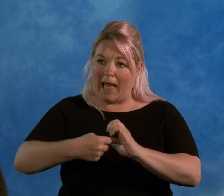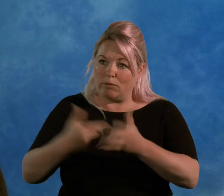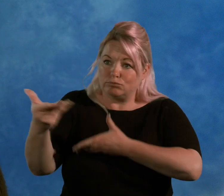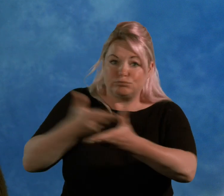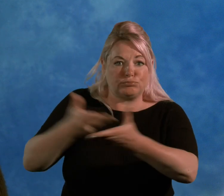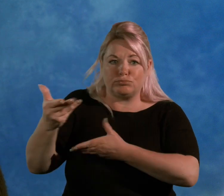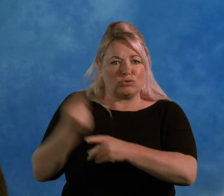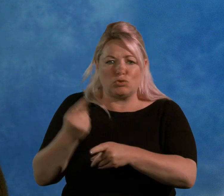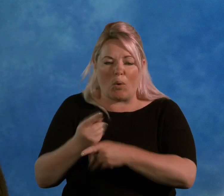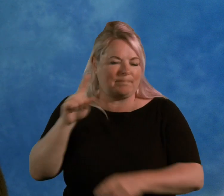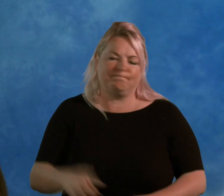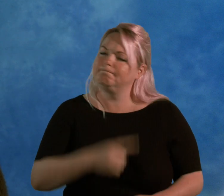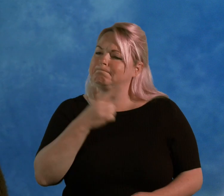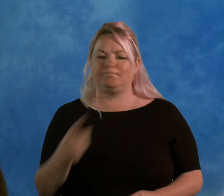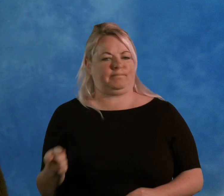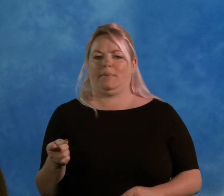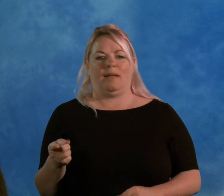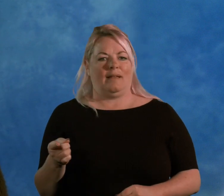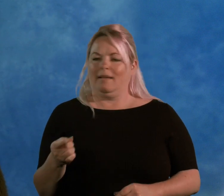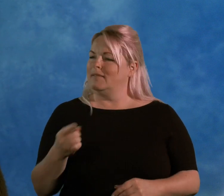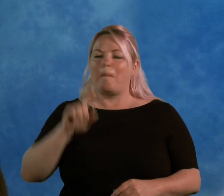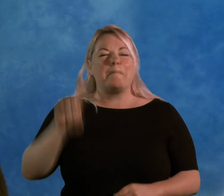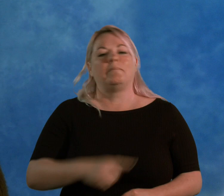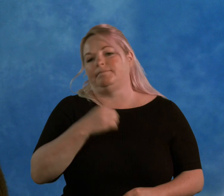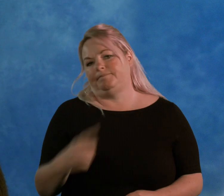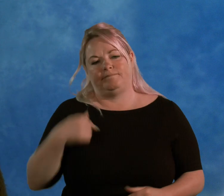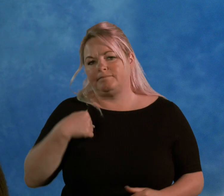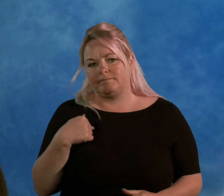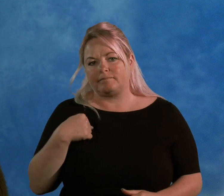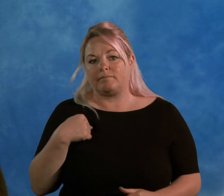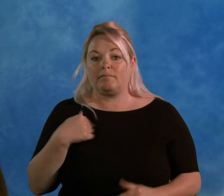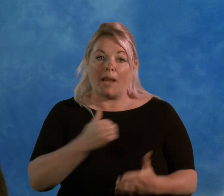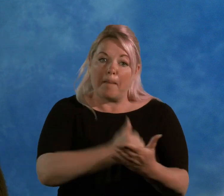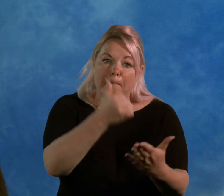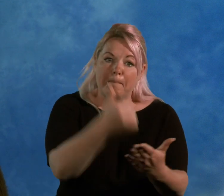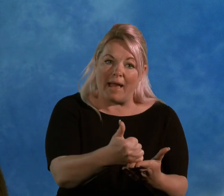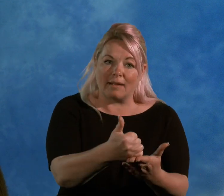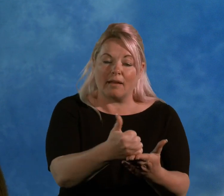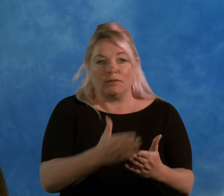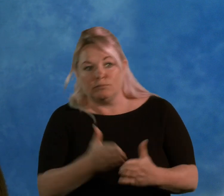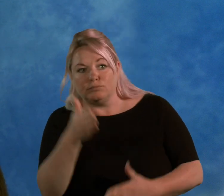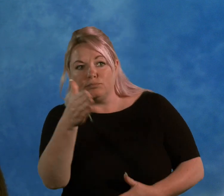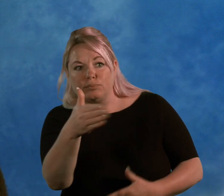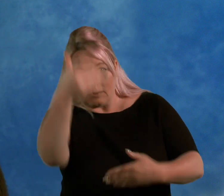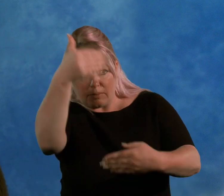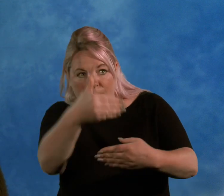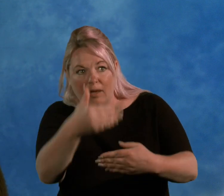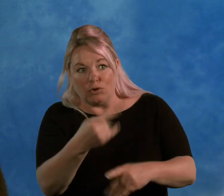anything. Not at all, not even remotely. I couldn't go to a bank and speak to anybody over a counter.